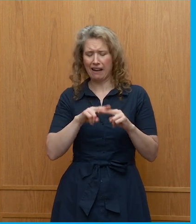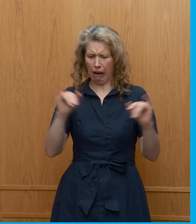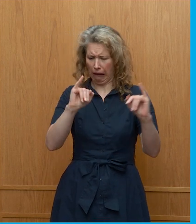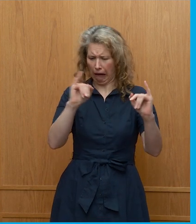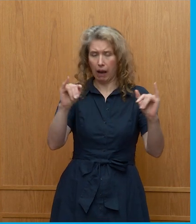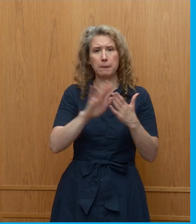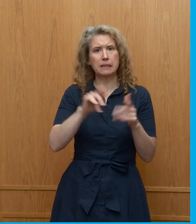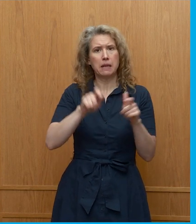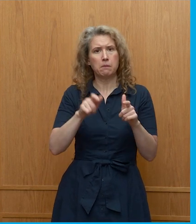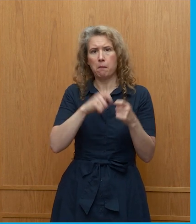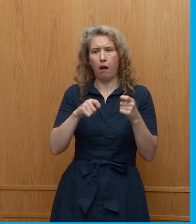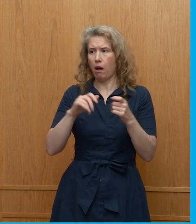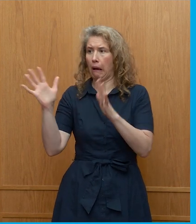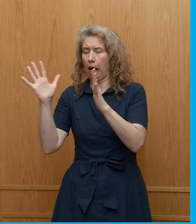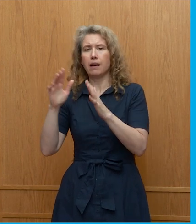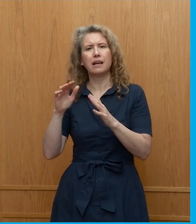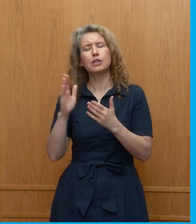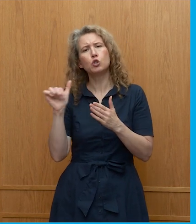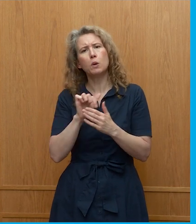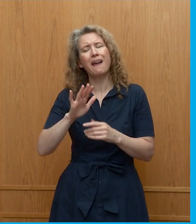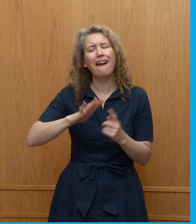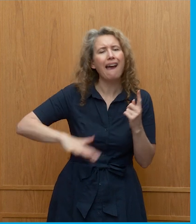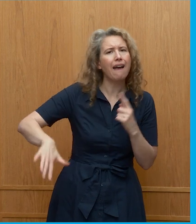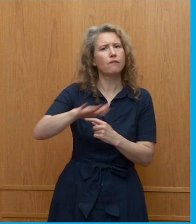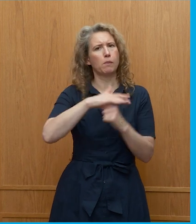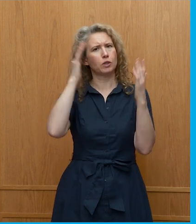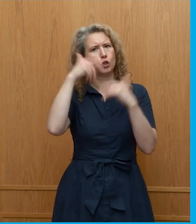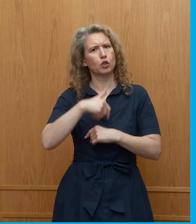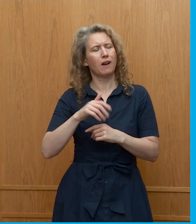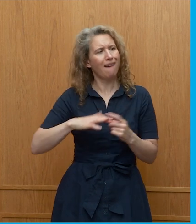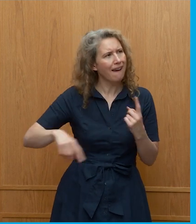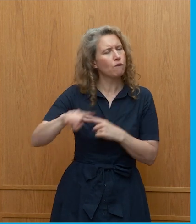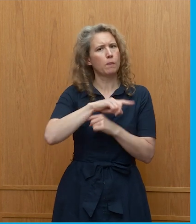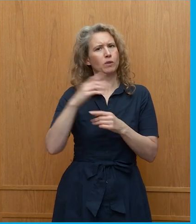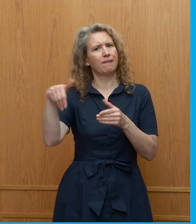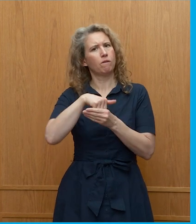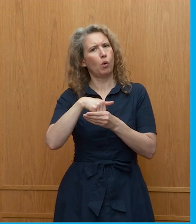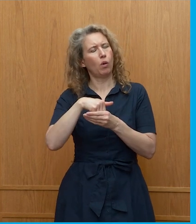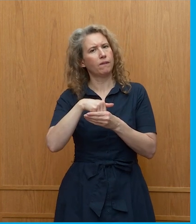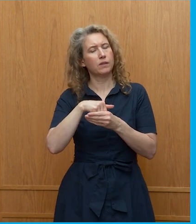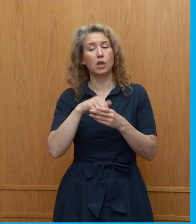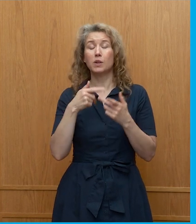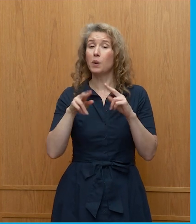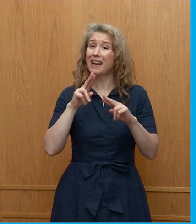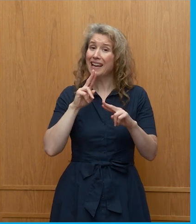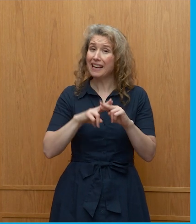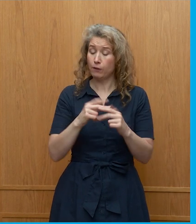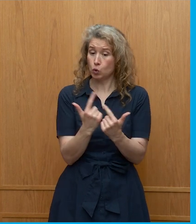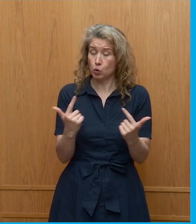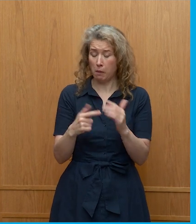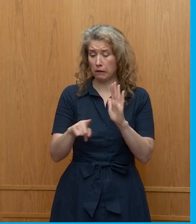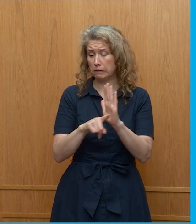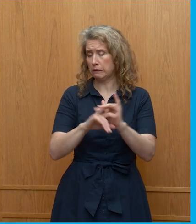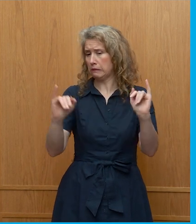issue. It should be everybody's issue, everybody's concern, everybody needs to have a part in it. And there is a danger in pushing it.